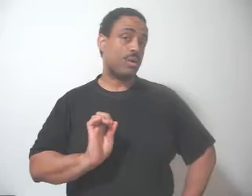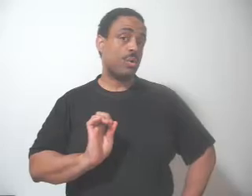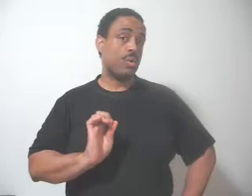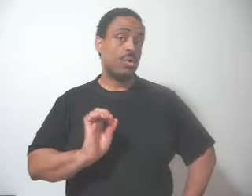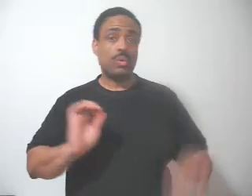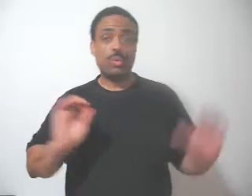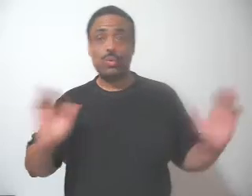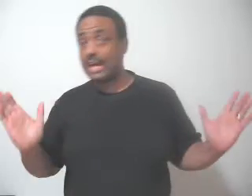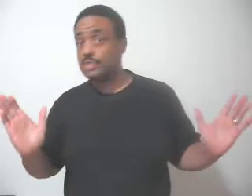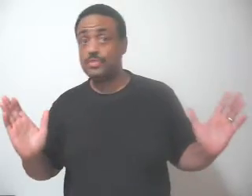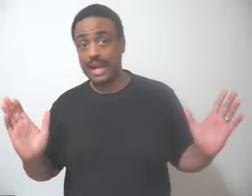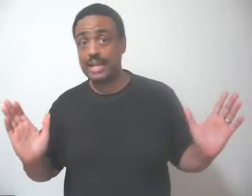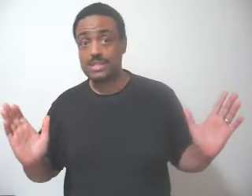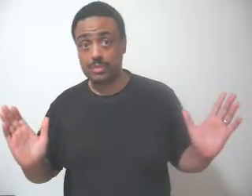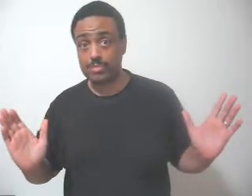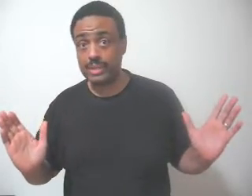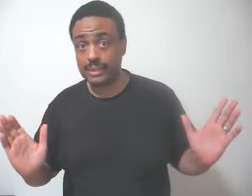watch for ice on bridge